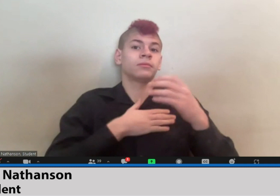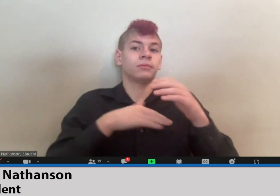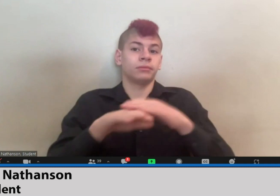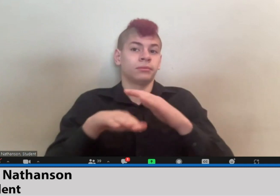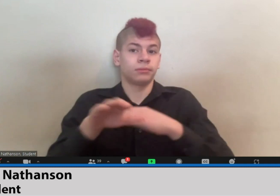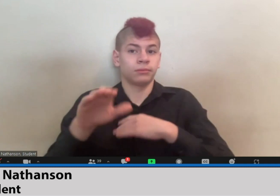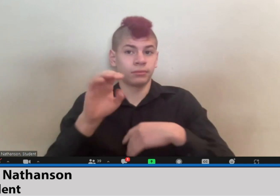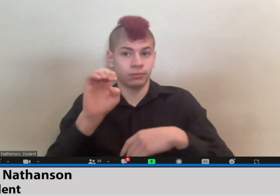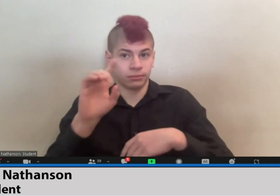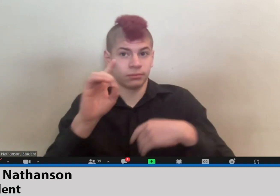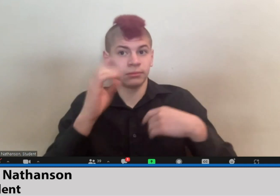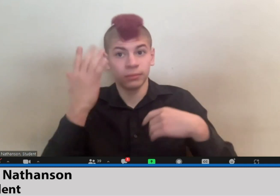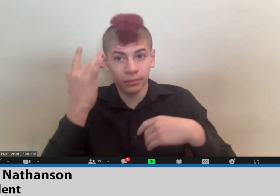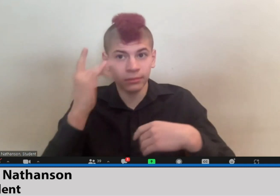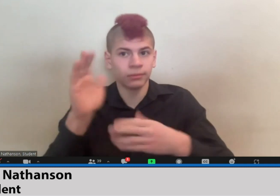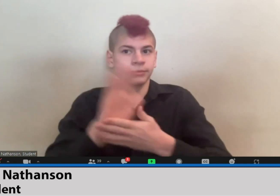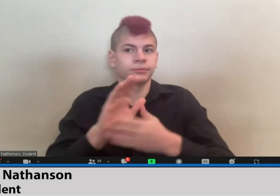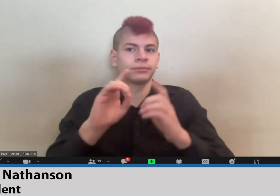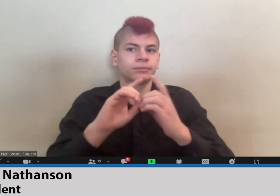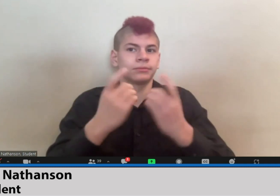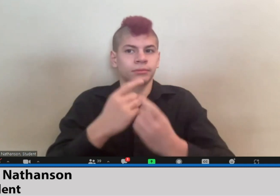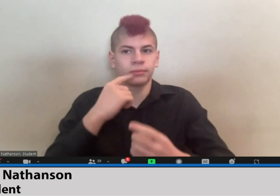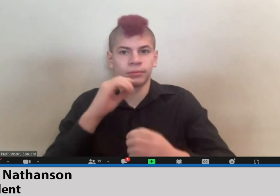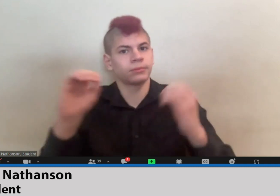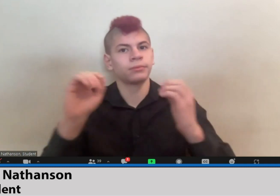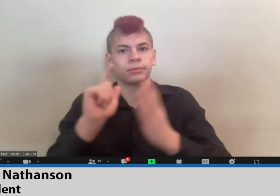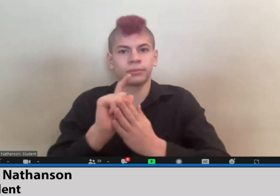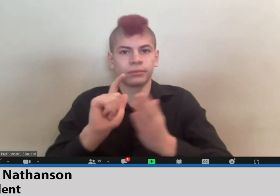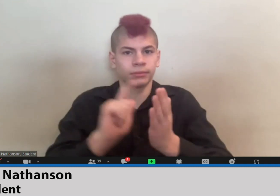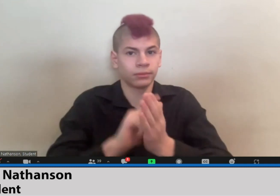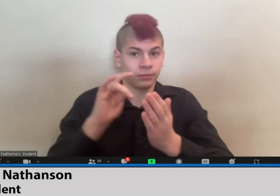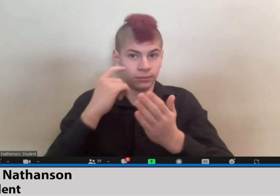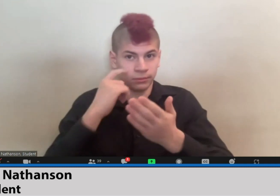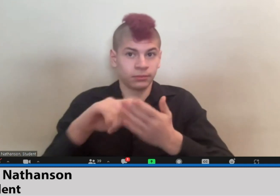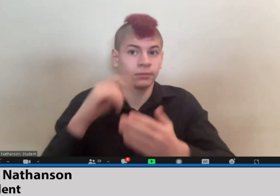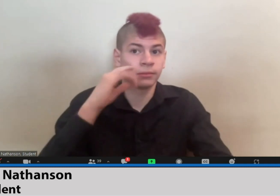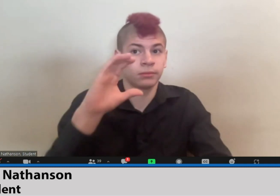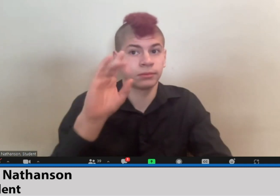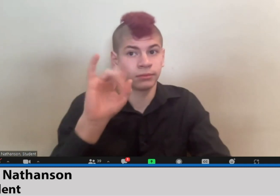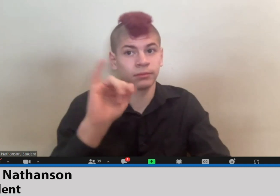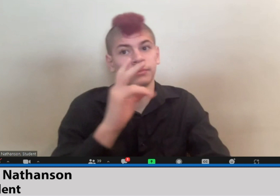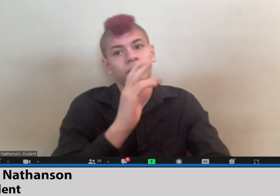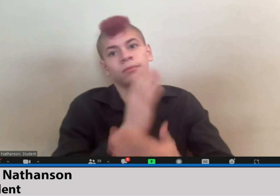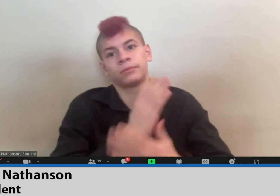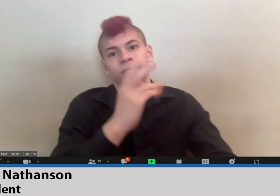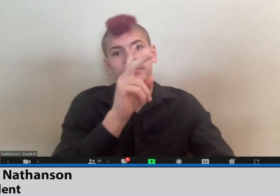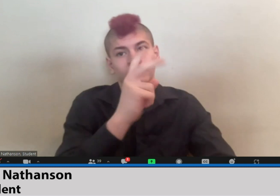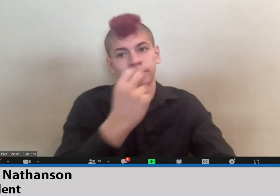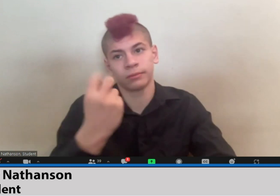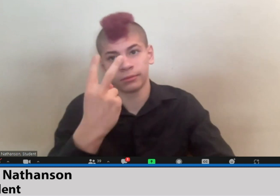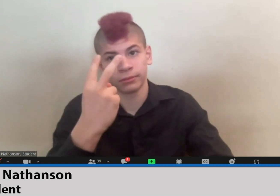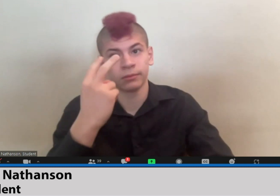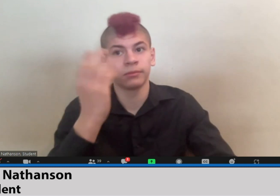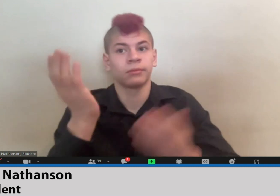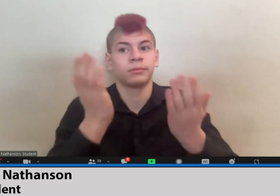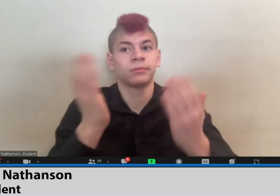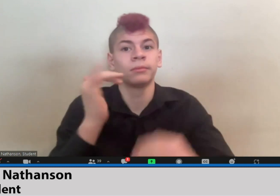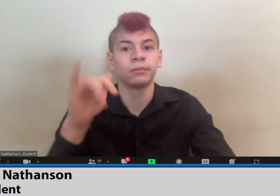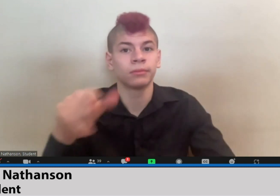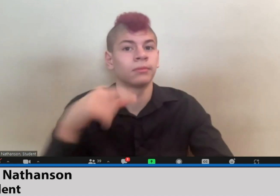past nine years of being denied equitable access to my education because school districts have said that there was no